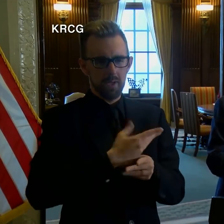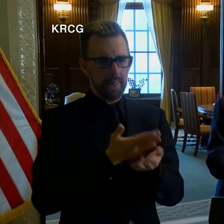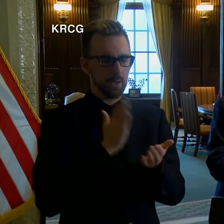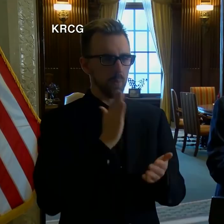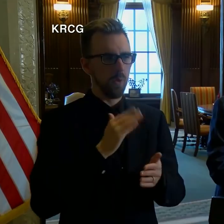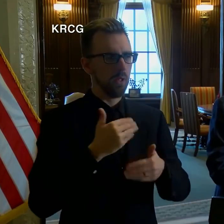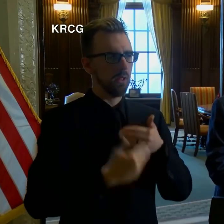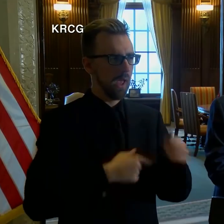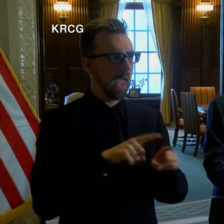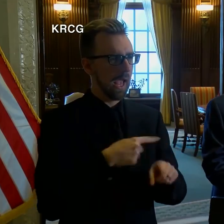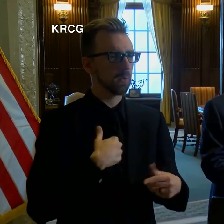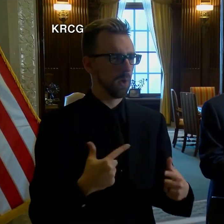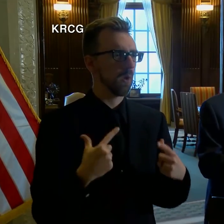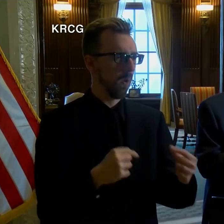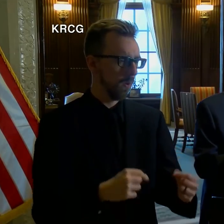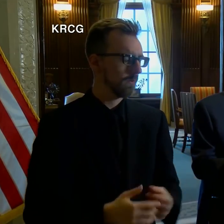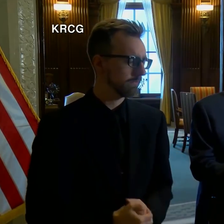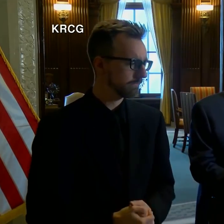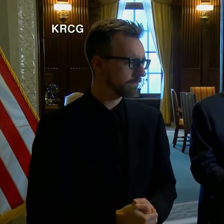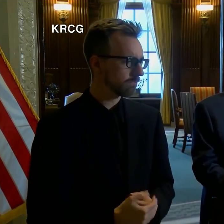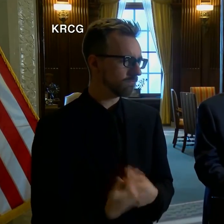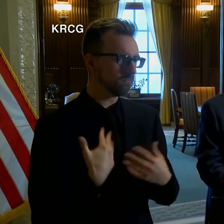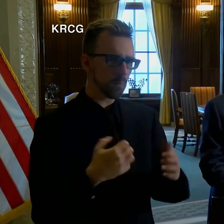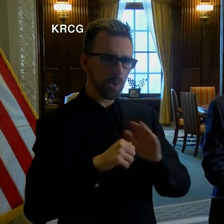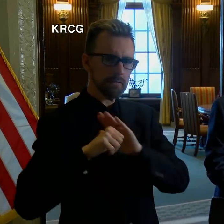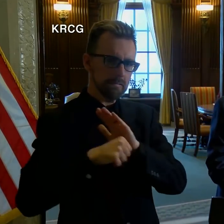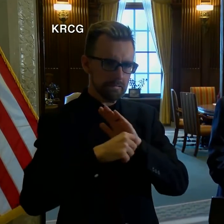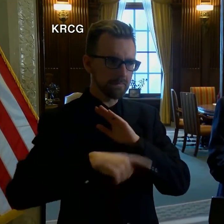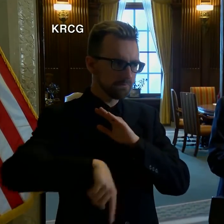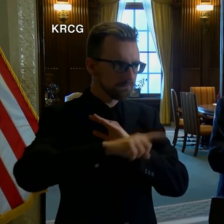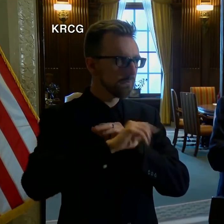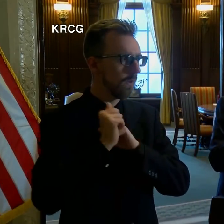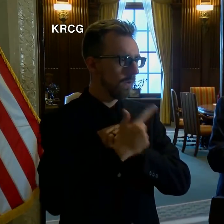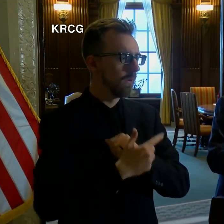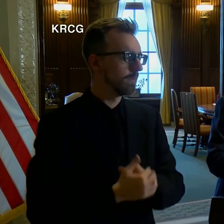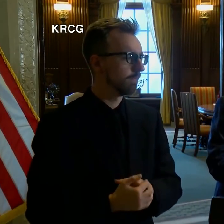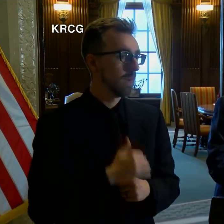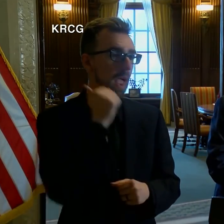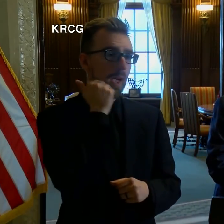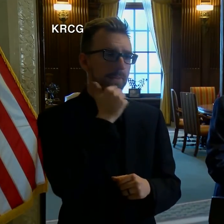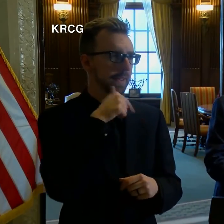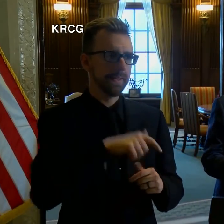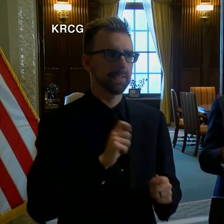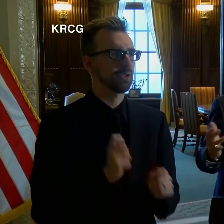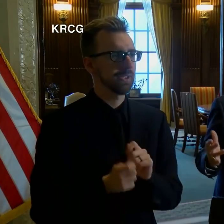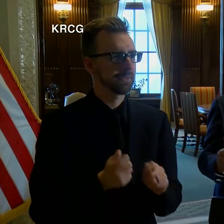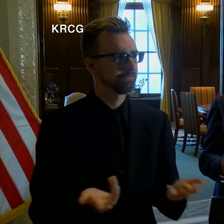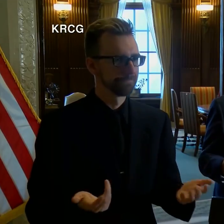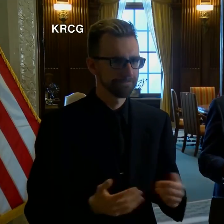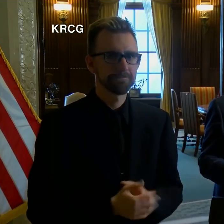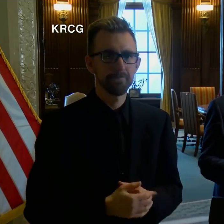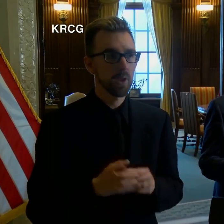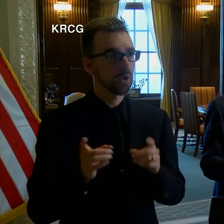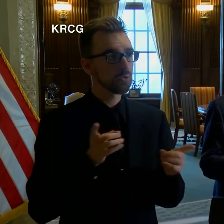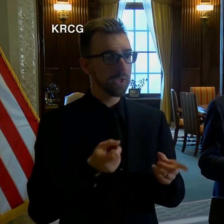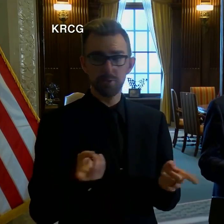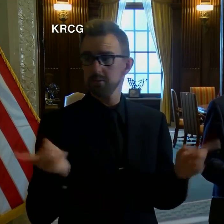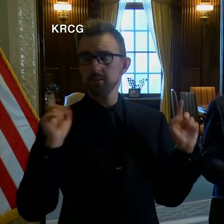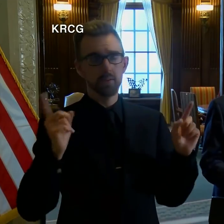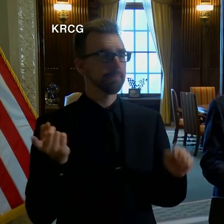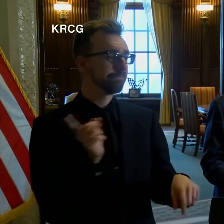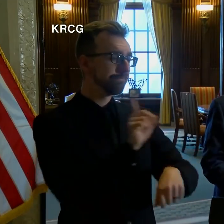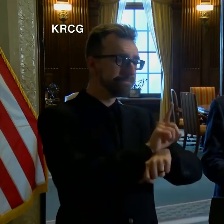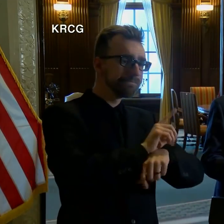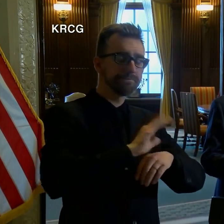as we go along. Again, you know, I want to emphasize one thing to everybody. Every day this changes. Every day these directors come up here and speak to you about